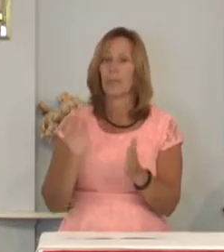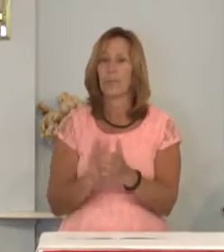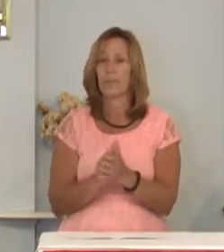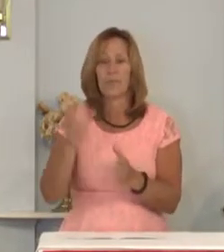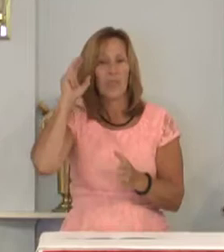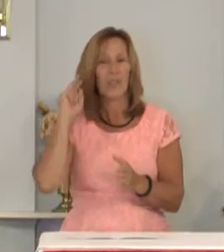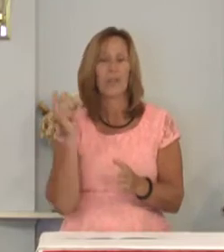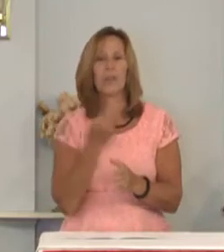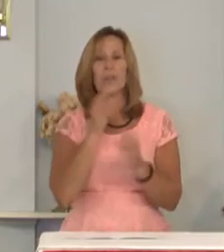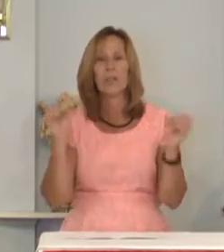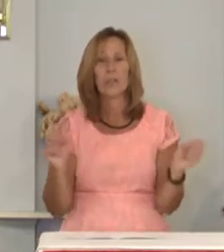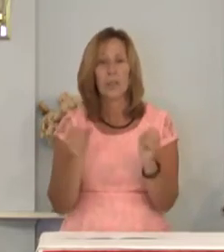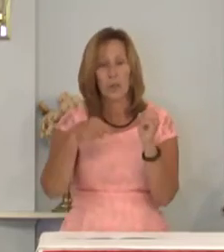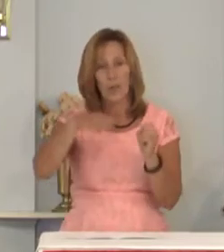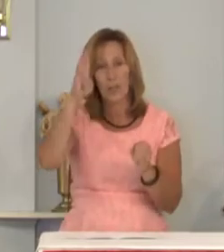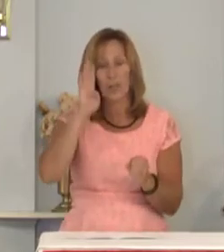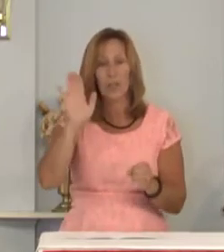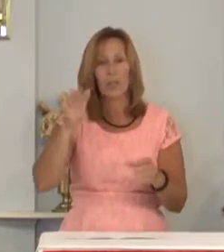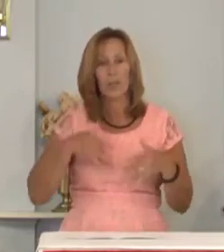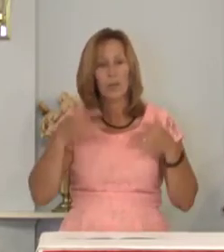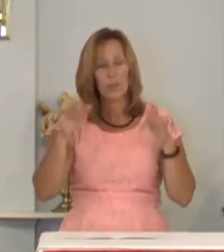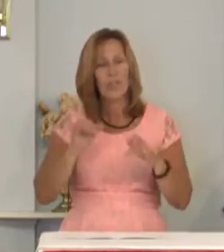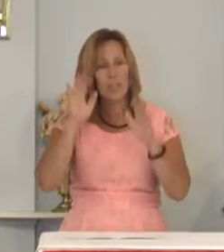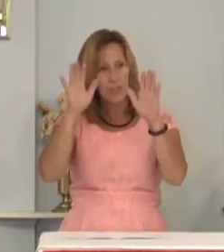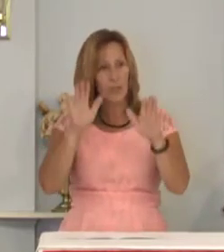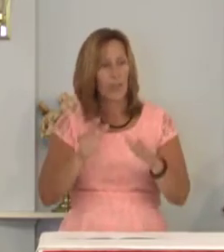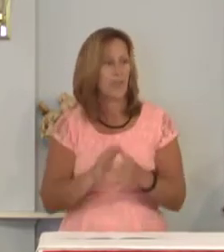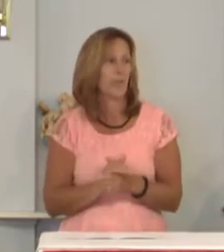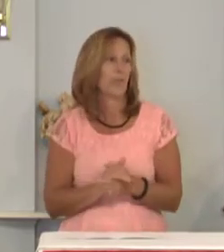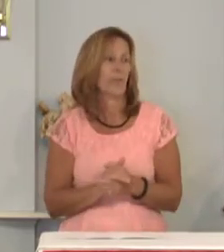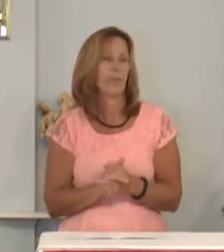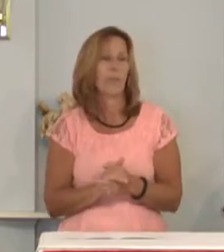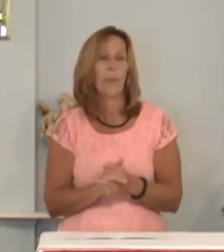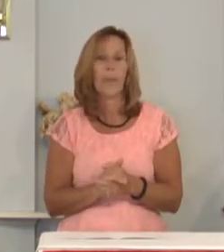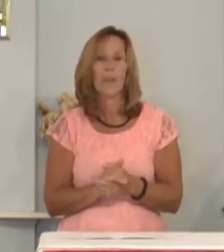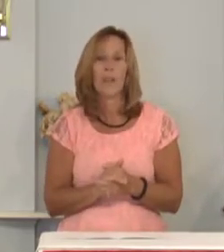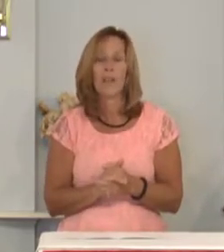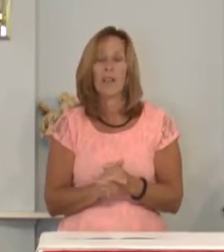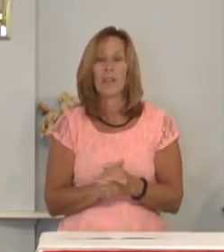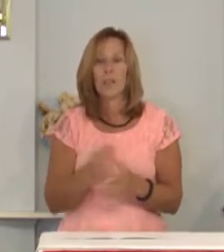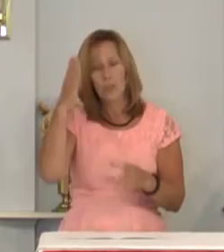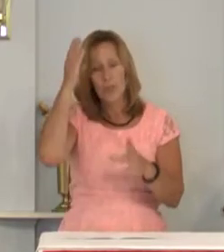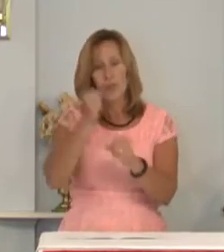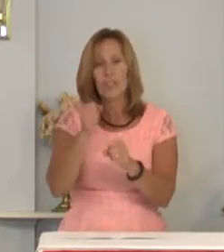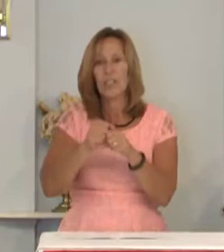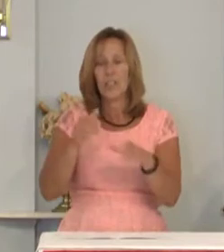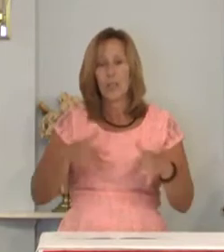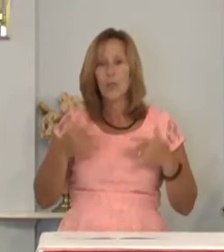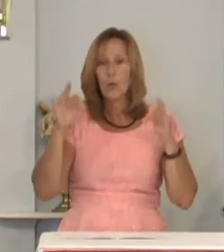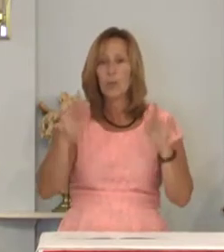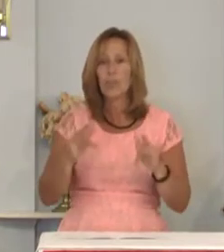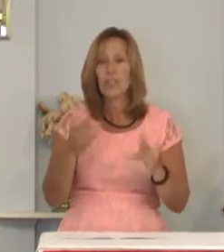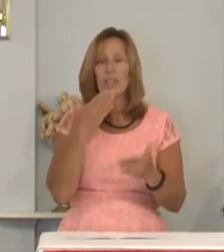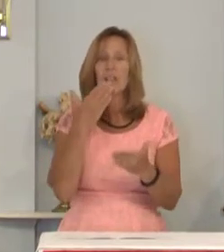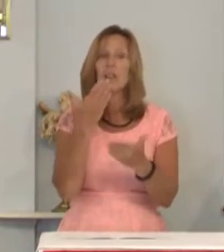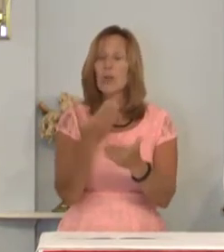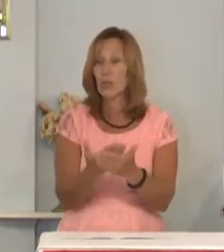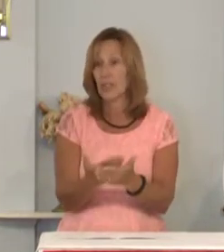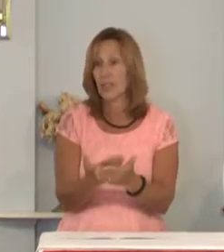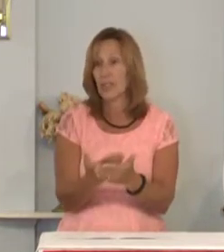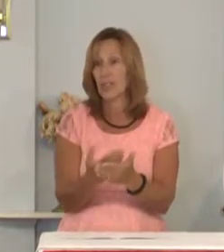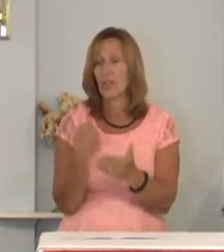hear us oh God your mercy is great trusting in your mercy and goodness